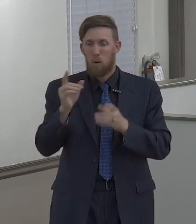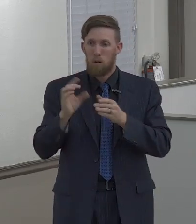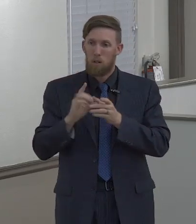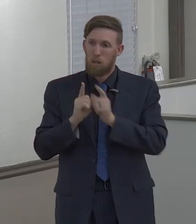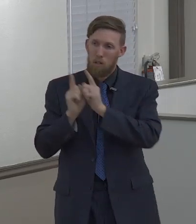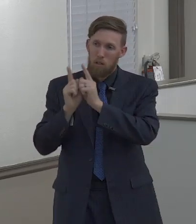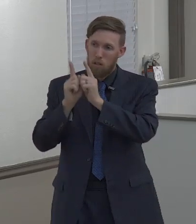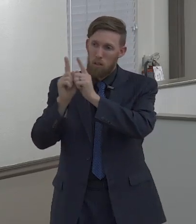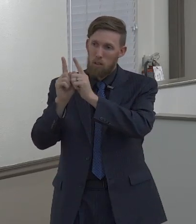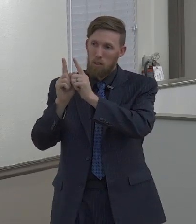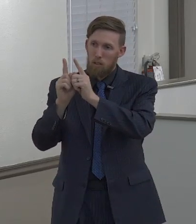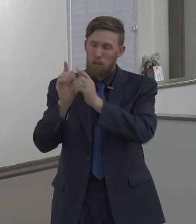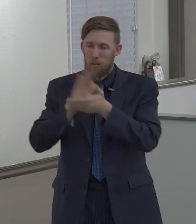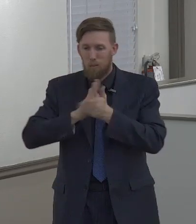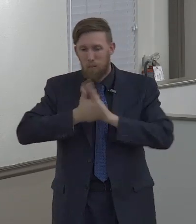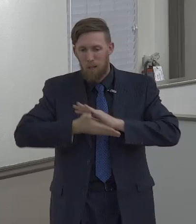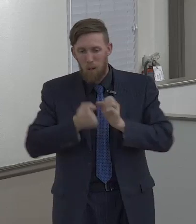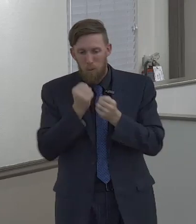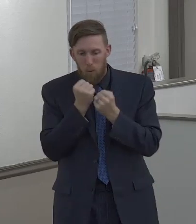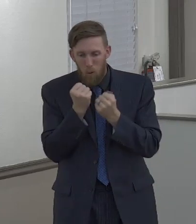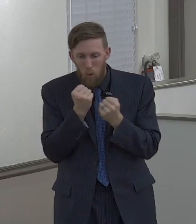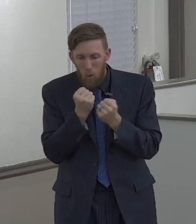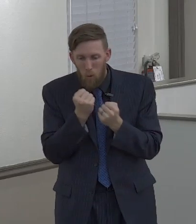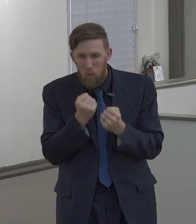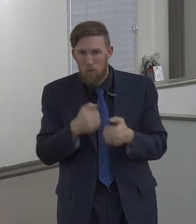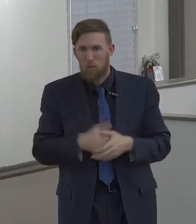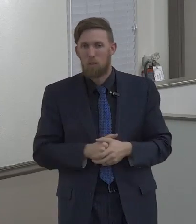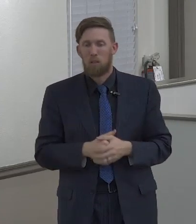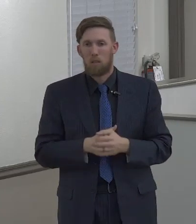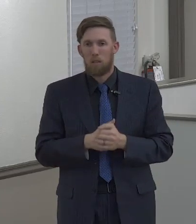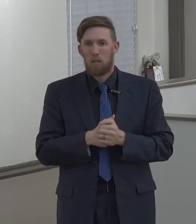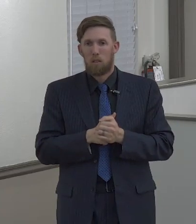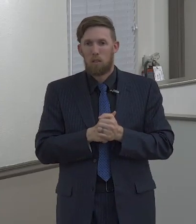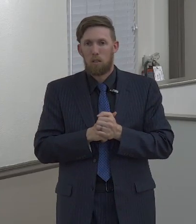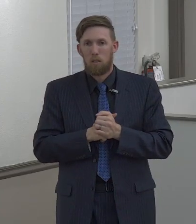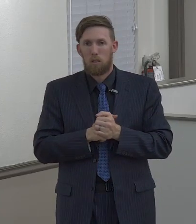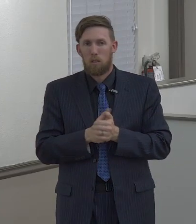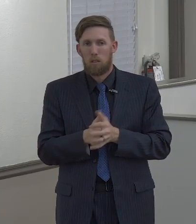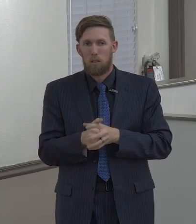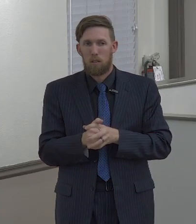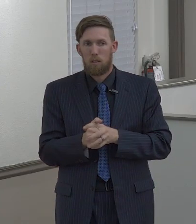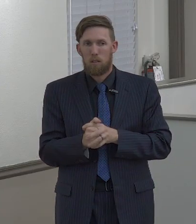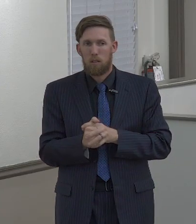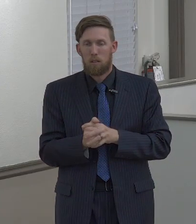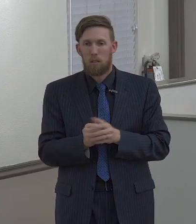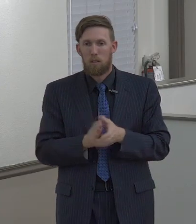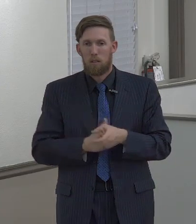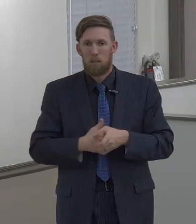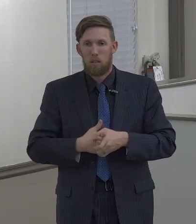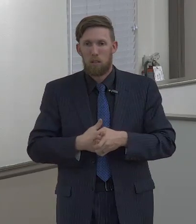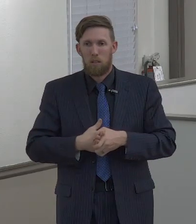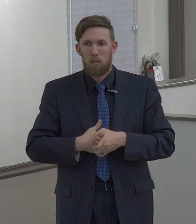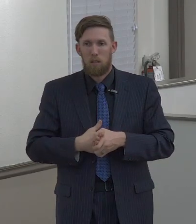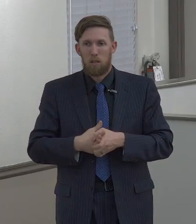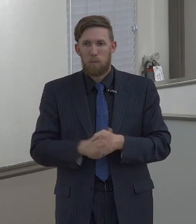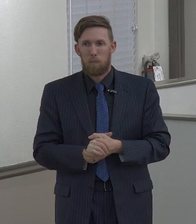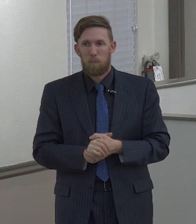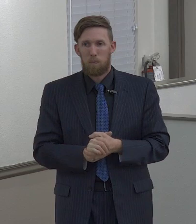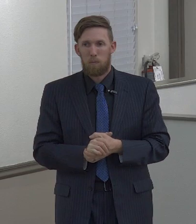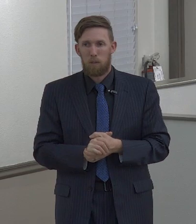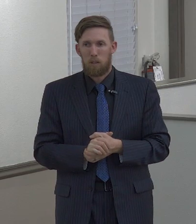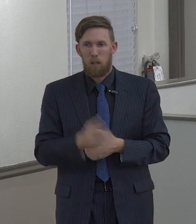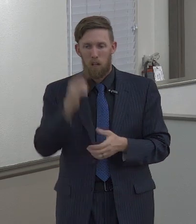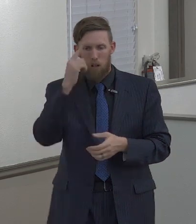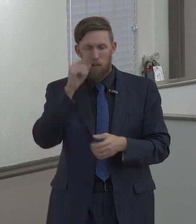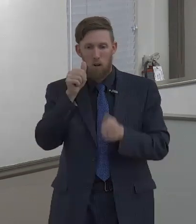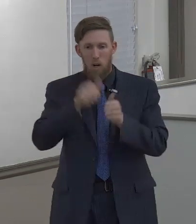maybe your walk with God has gotten cold it happens it happens to probably every Christian at